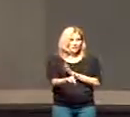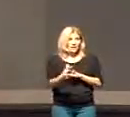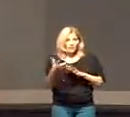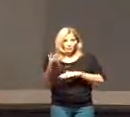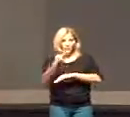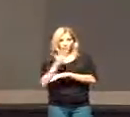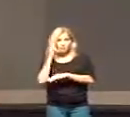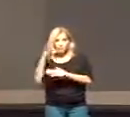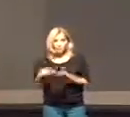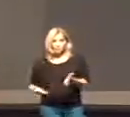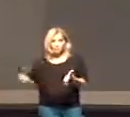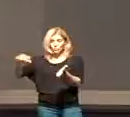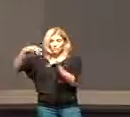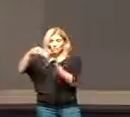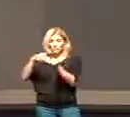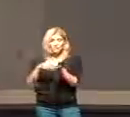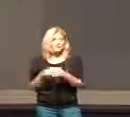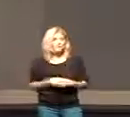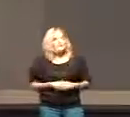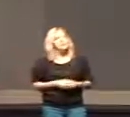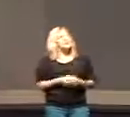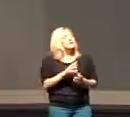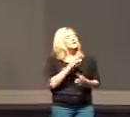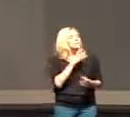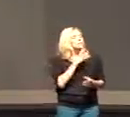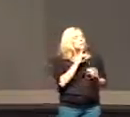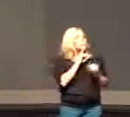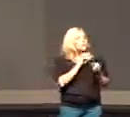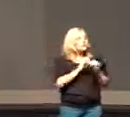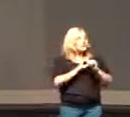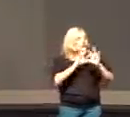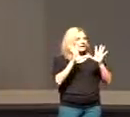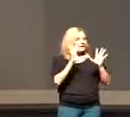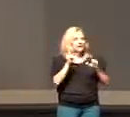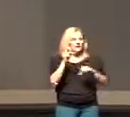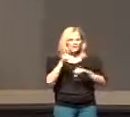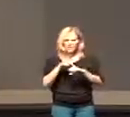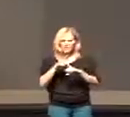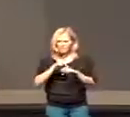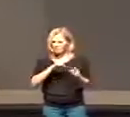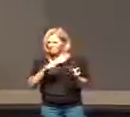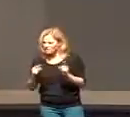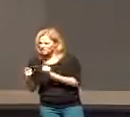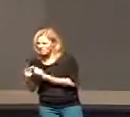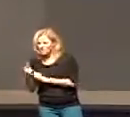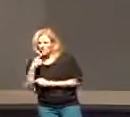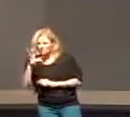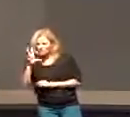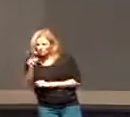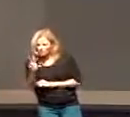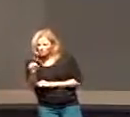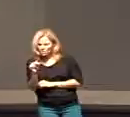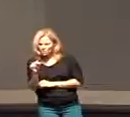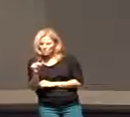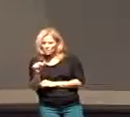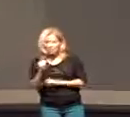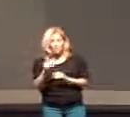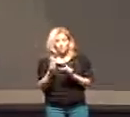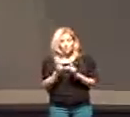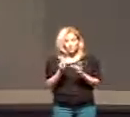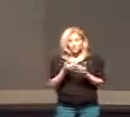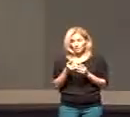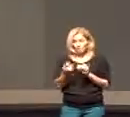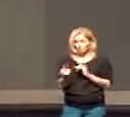three days rise again. He spoke plainly about this, and Peter took him aside and began to rebuke him. But when